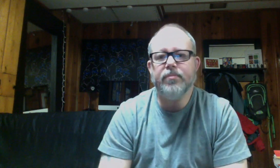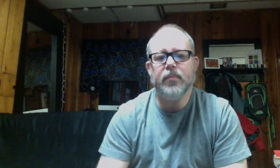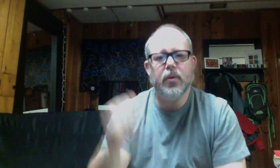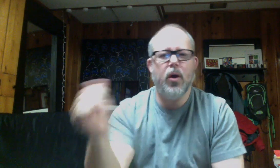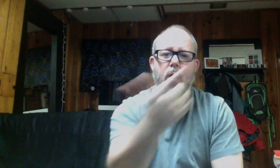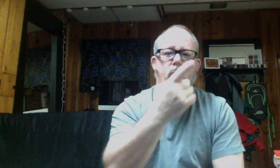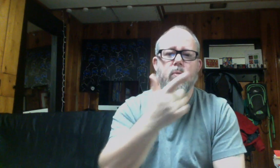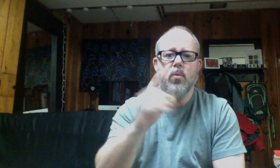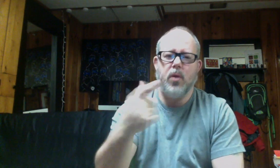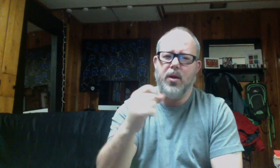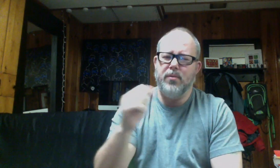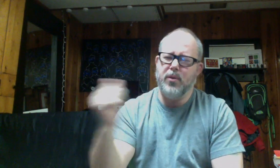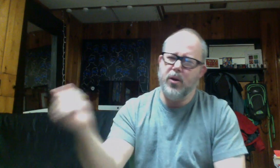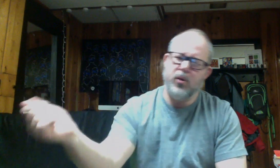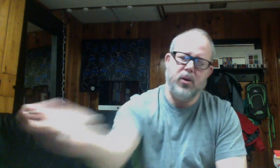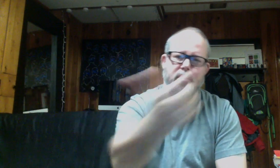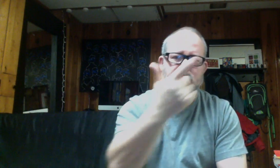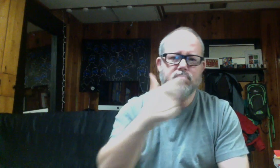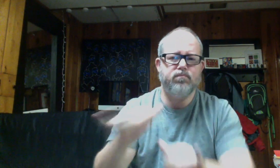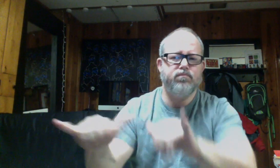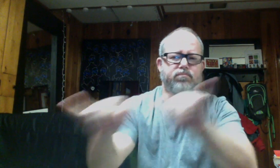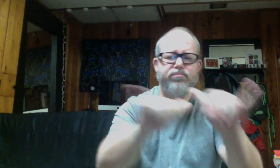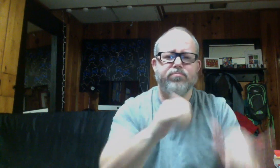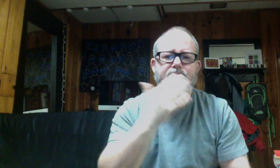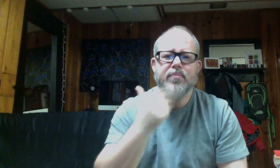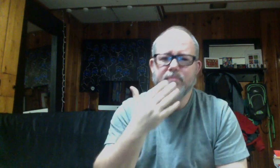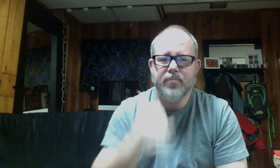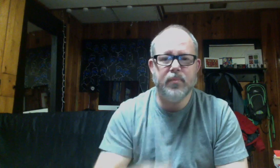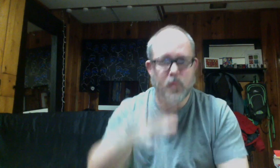All right.